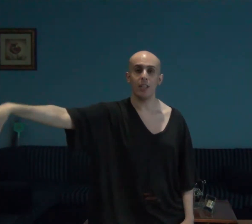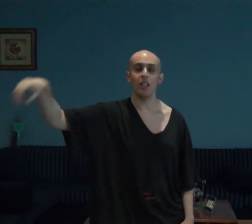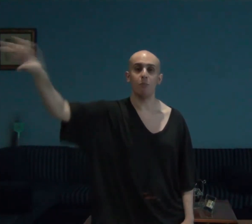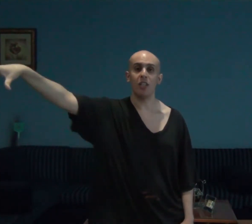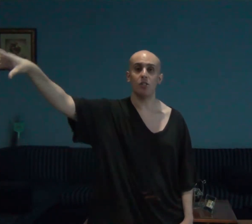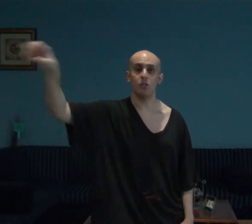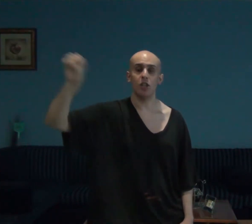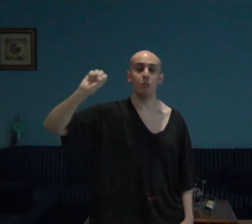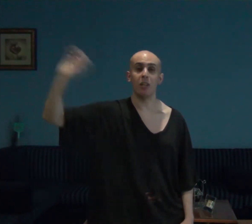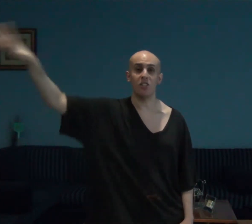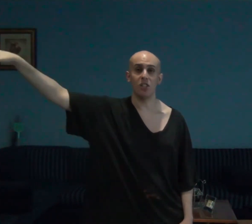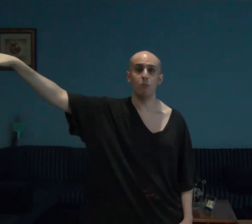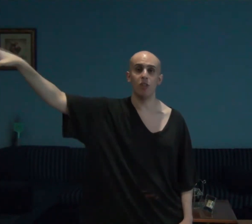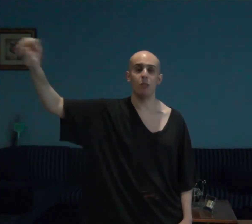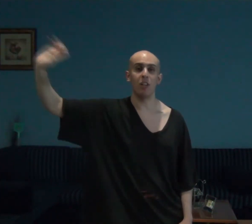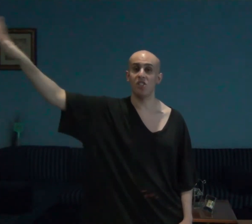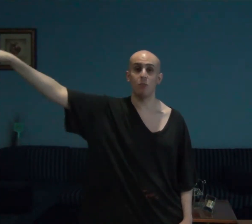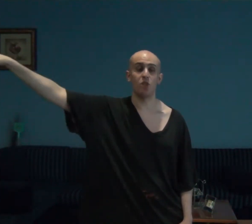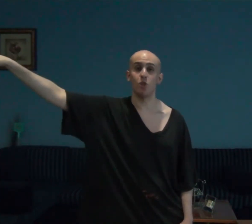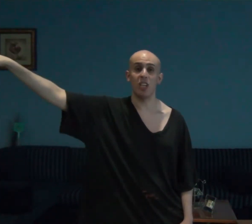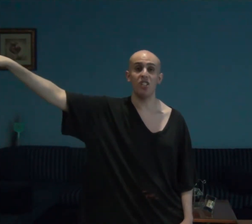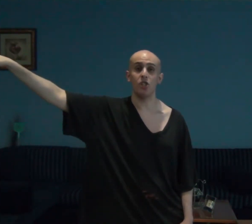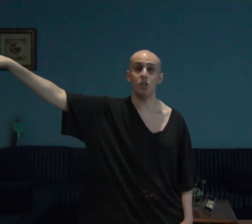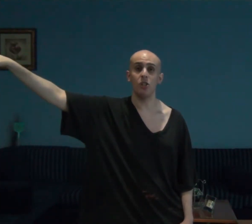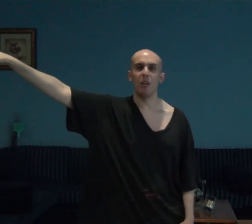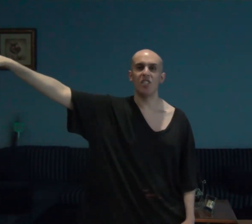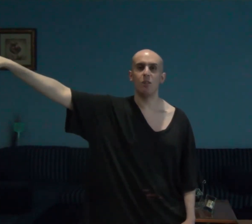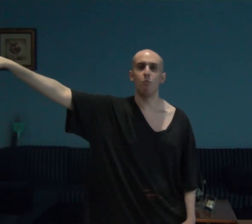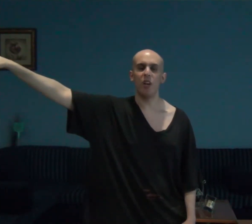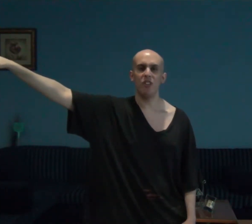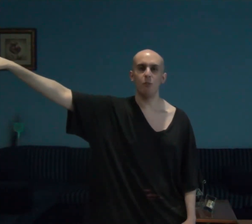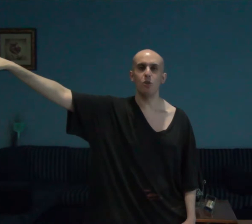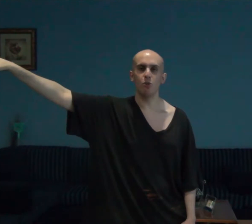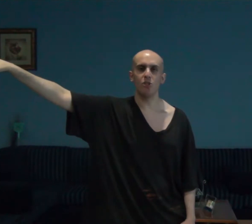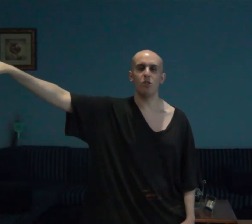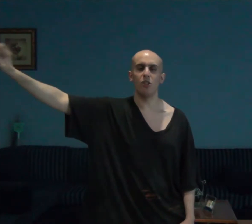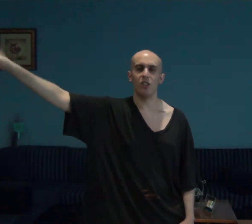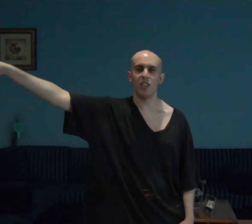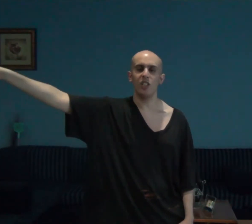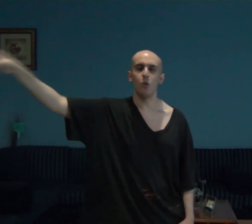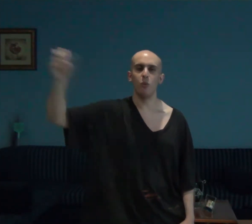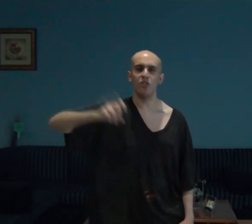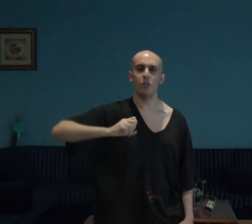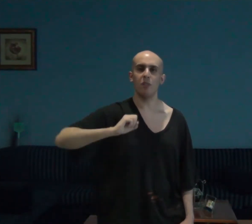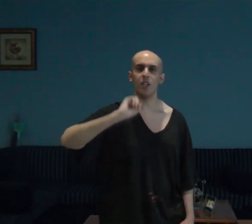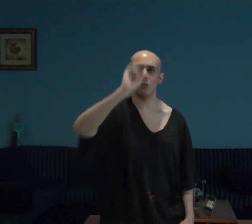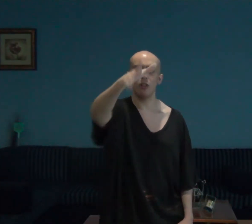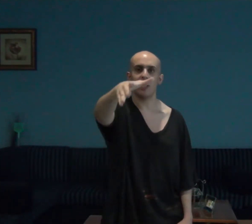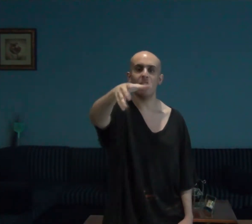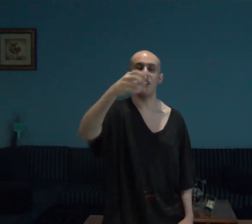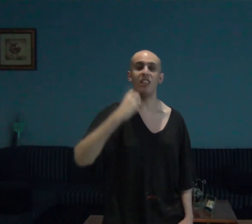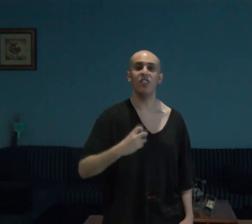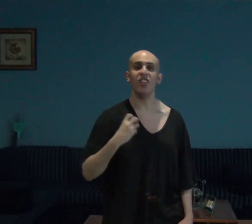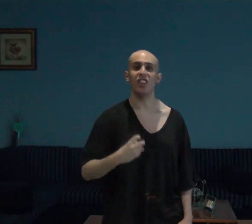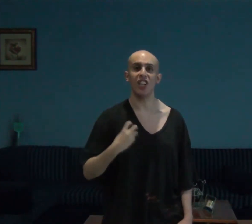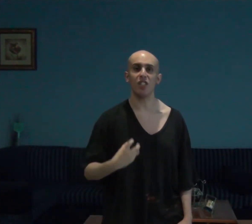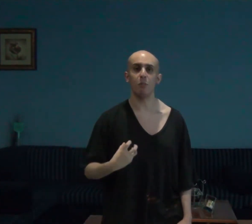and being stalked by someone by some stranger by some random user online who wants to make your life a living nightmare